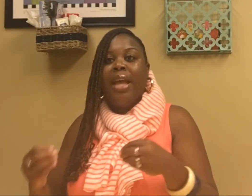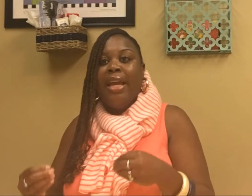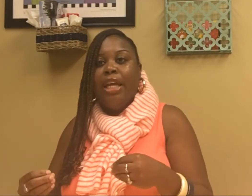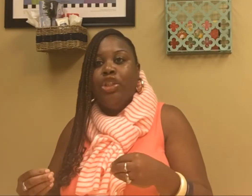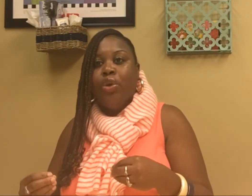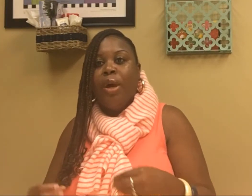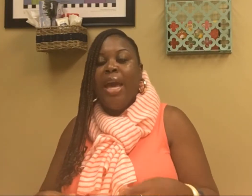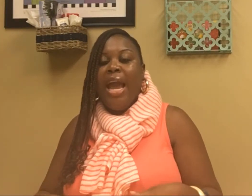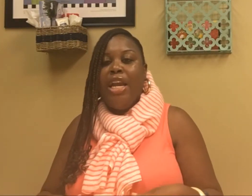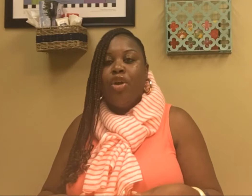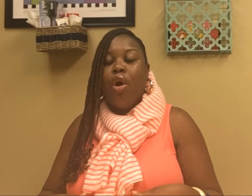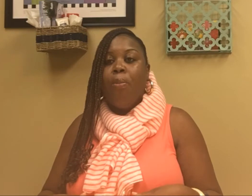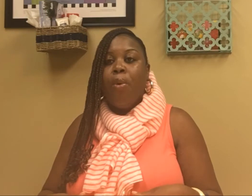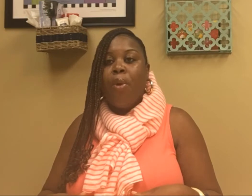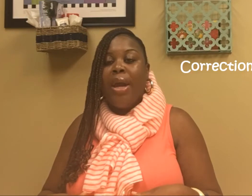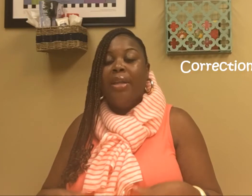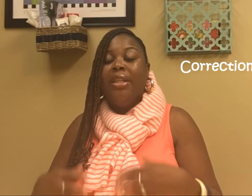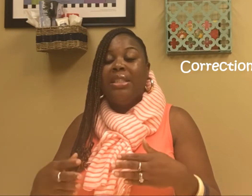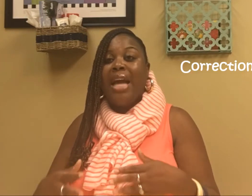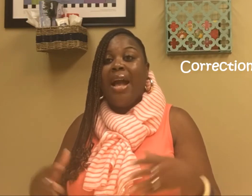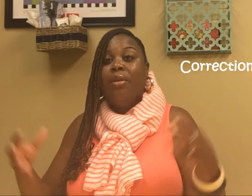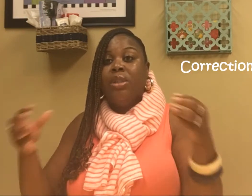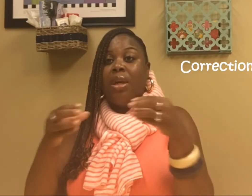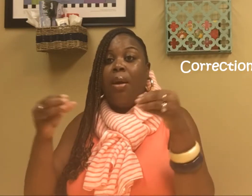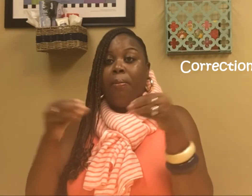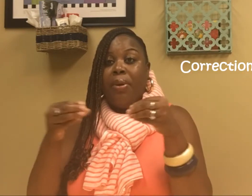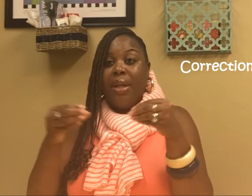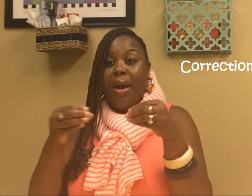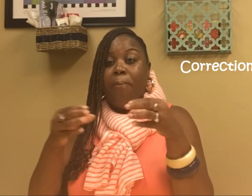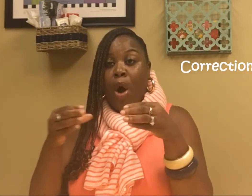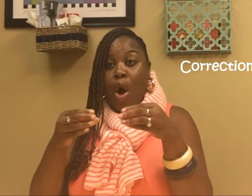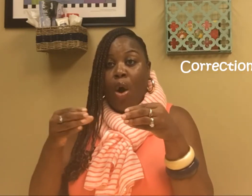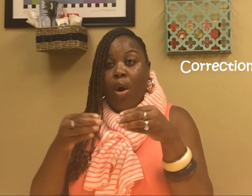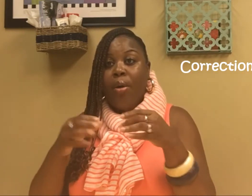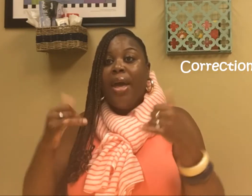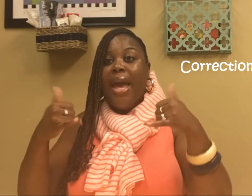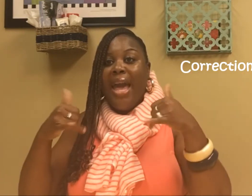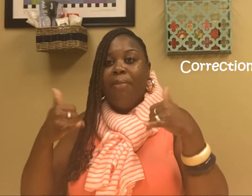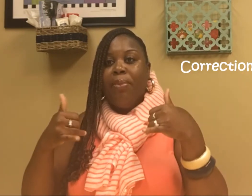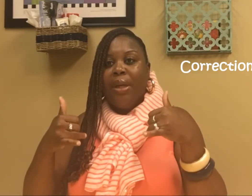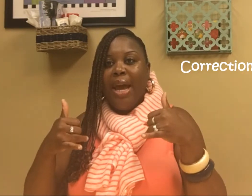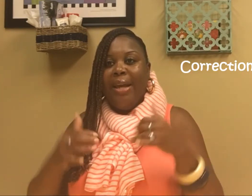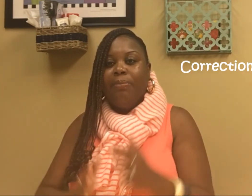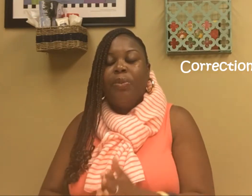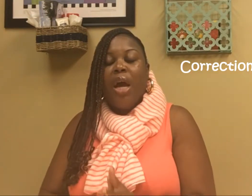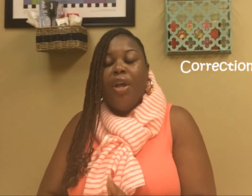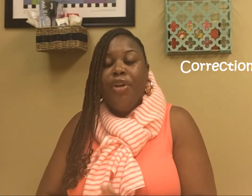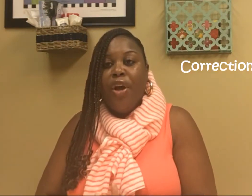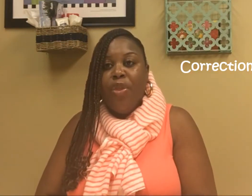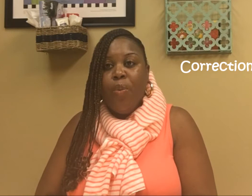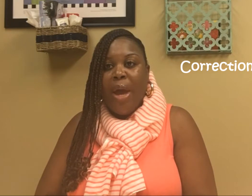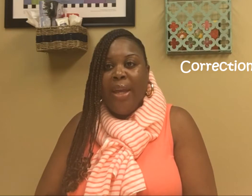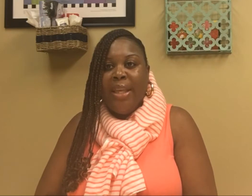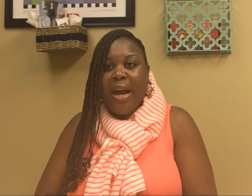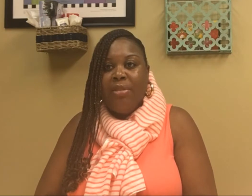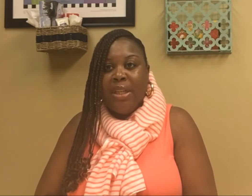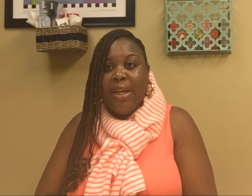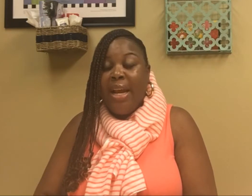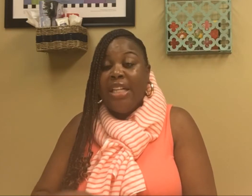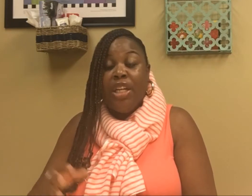they enjoy and incorporate the sounds ball and play. Another way that I've done it as